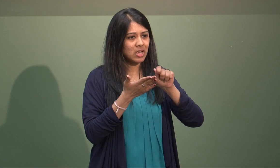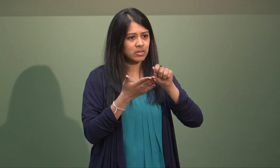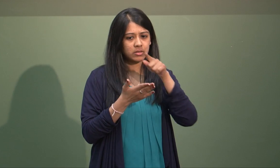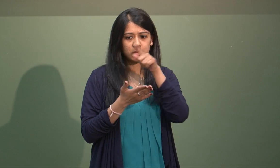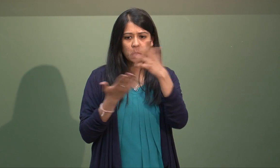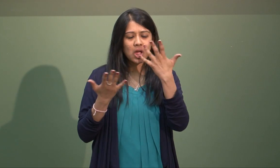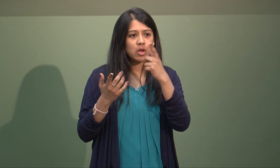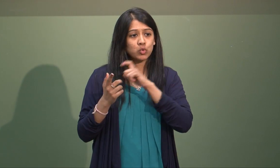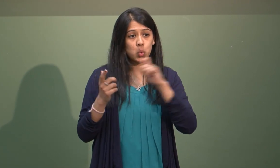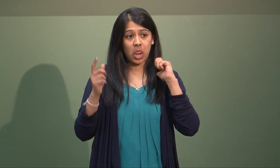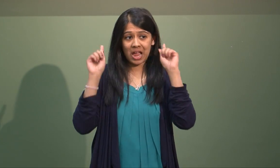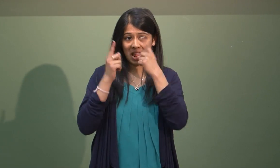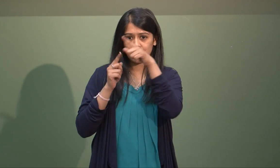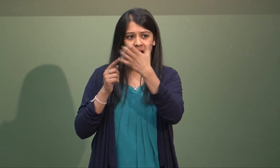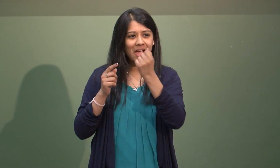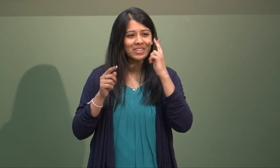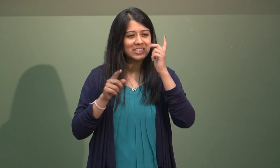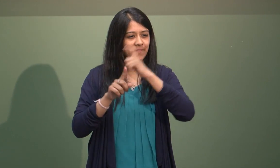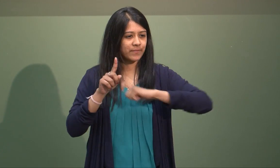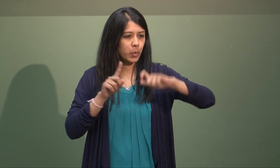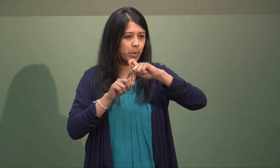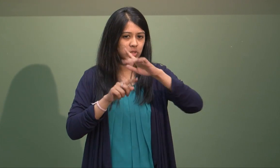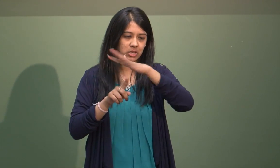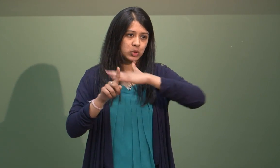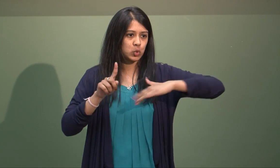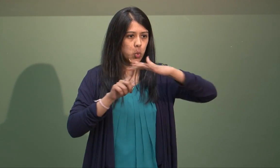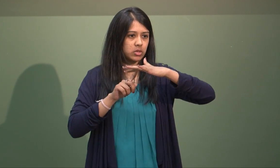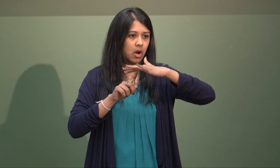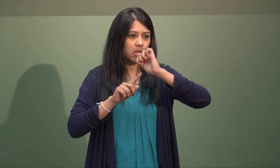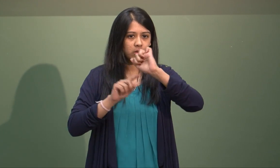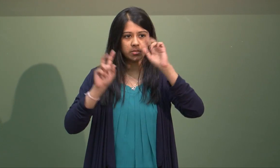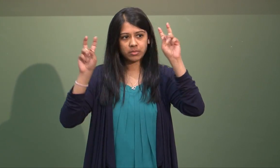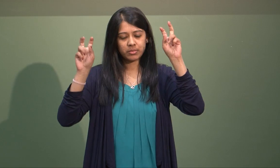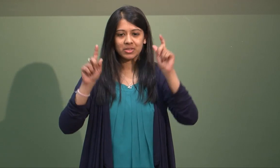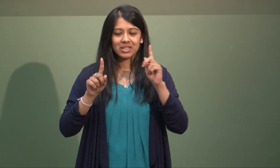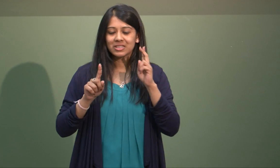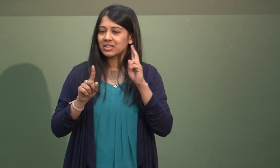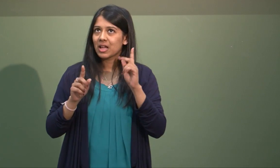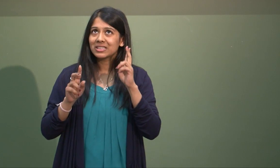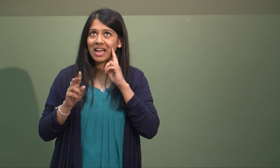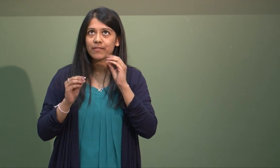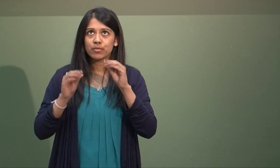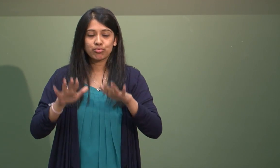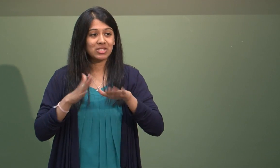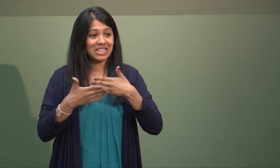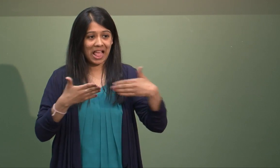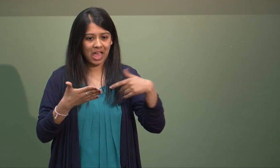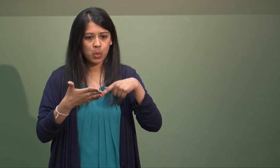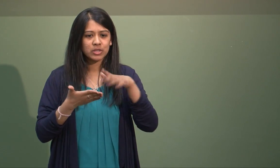So I was the membership secretary of UCLan. They've got a deaf, the deaf community have their own social club and it's